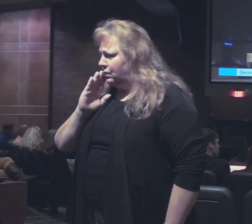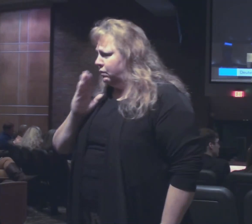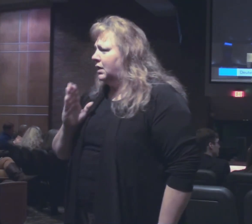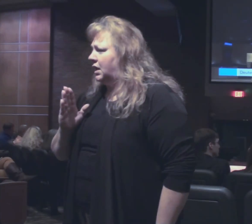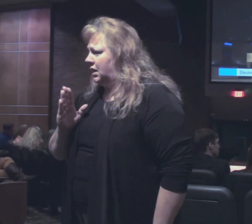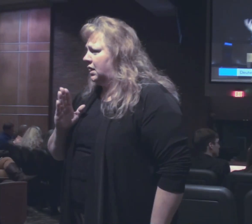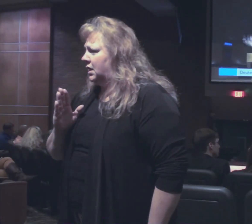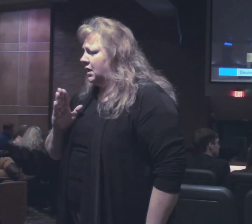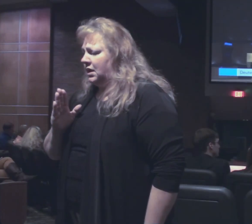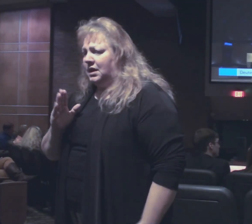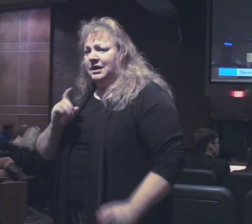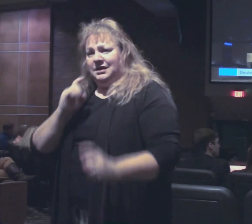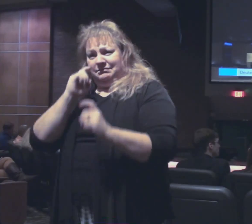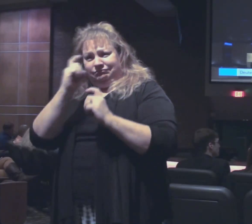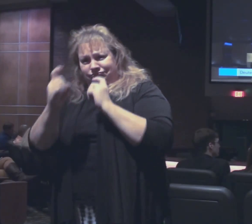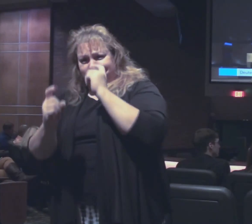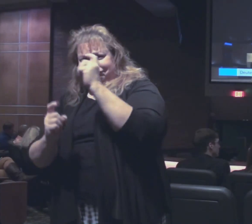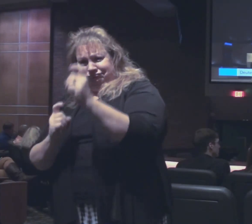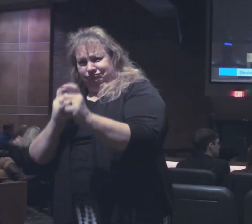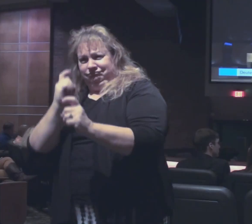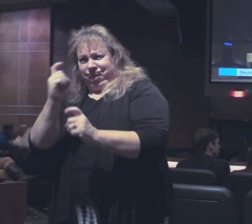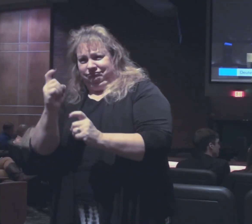He's going to bring them prosperity.